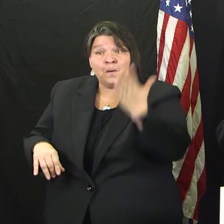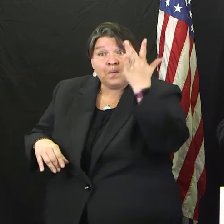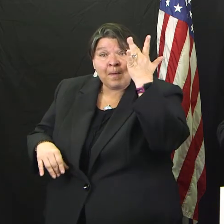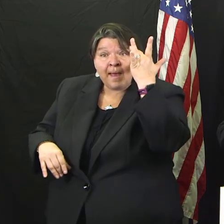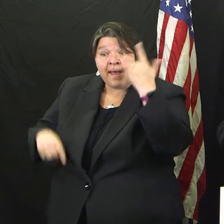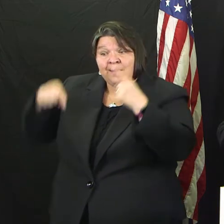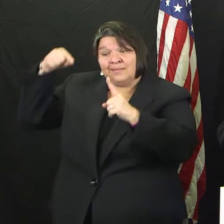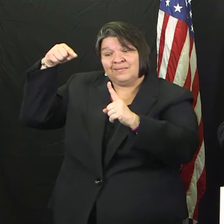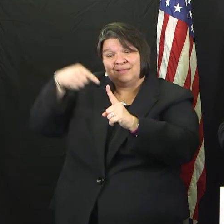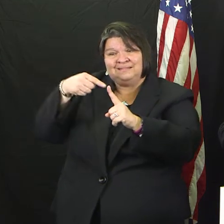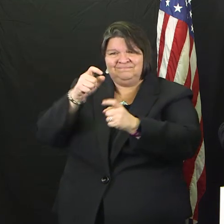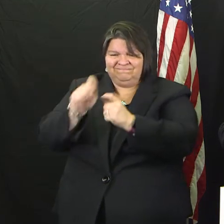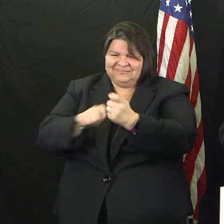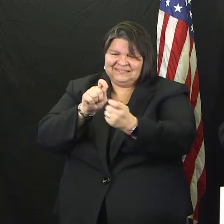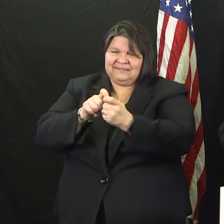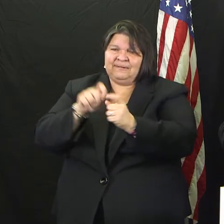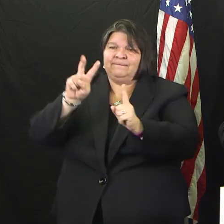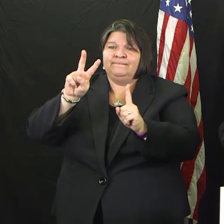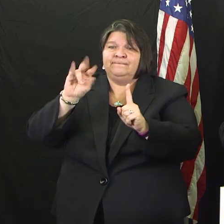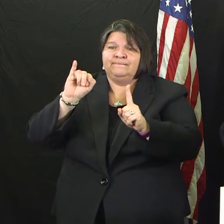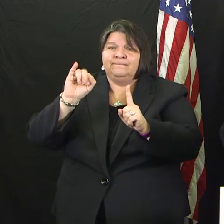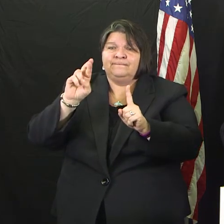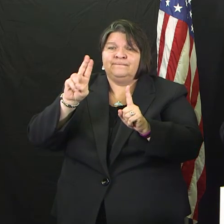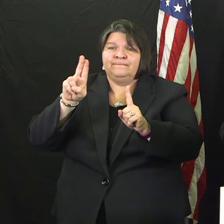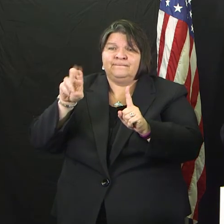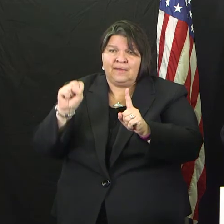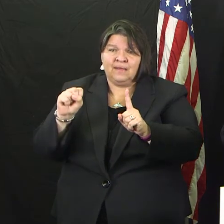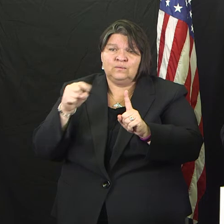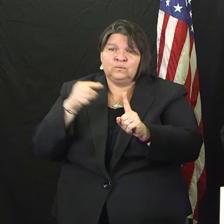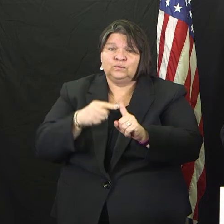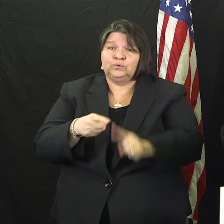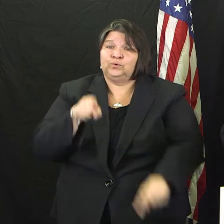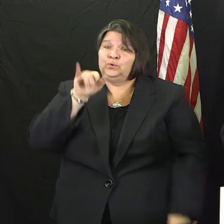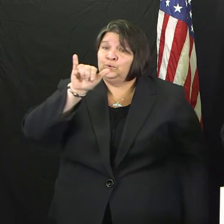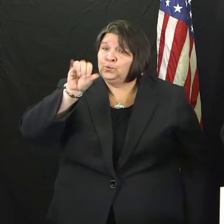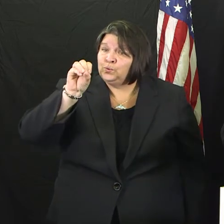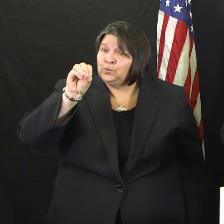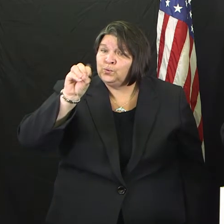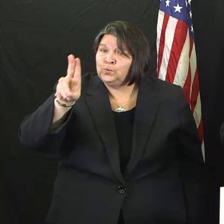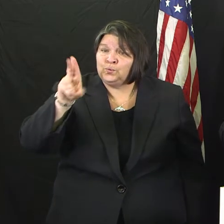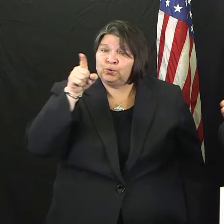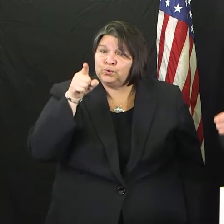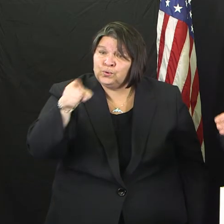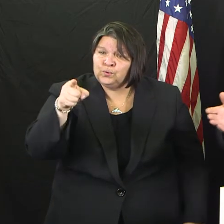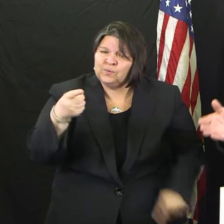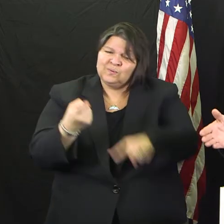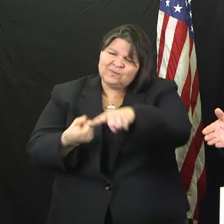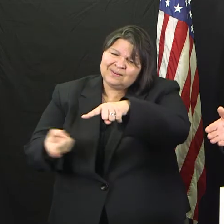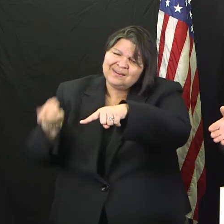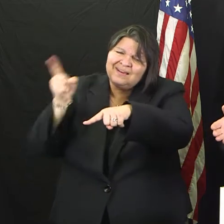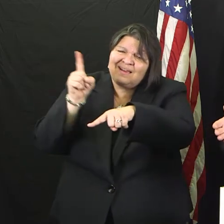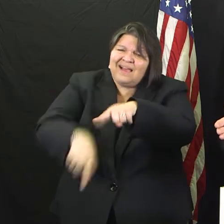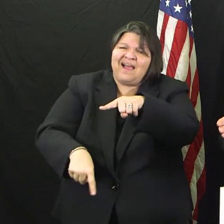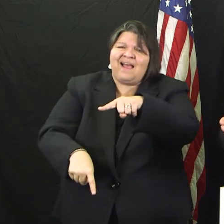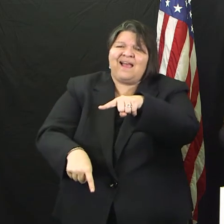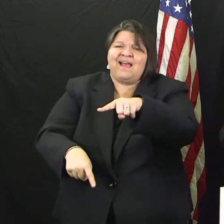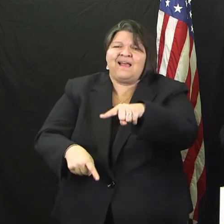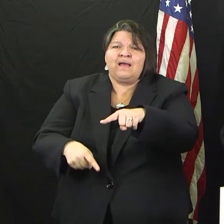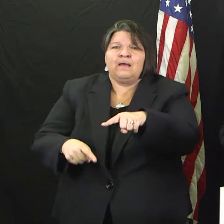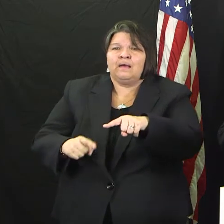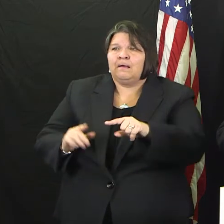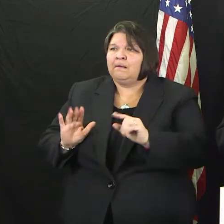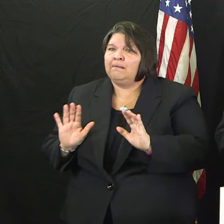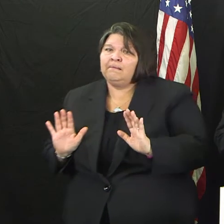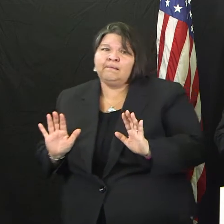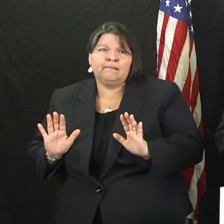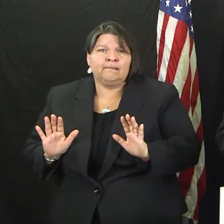You cannot afford, nor can your neighbors or anyone else afford, to be